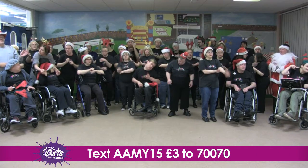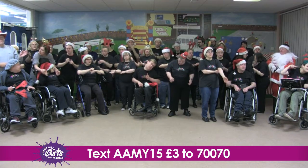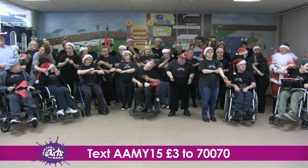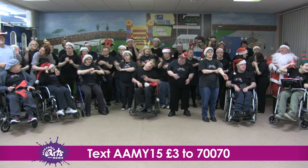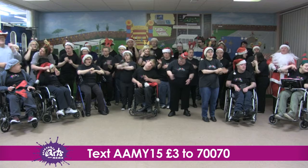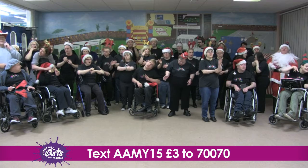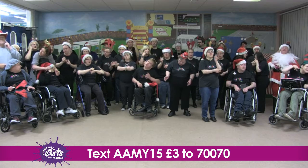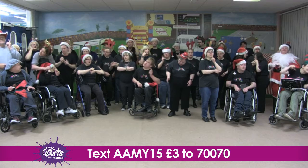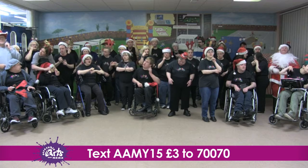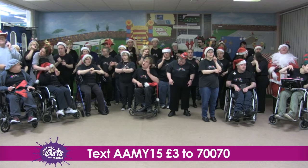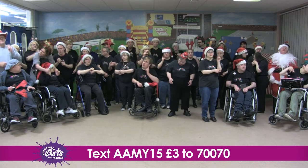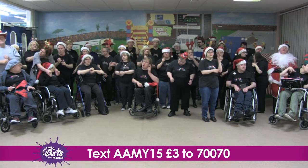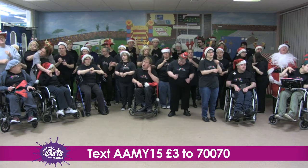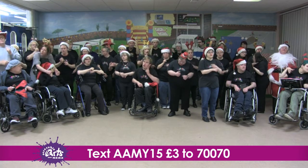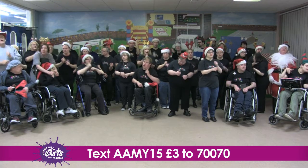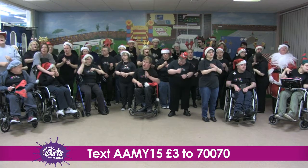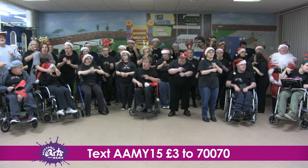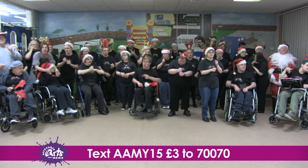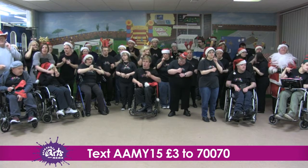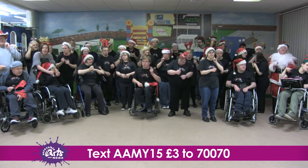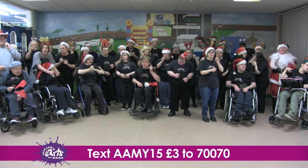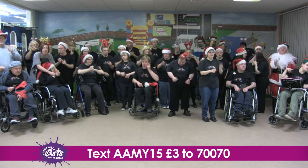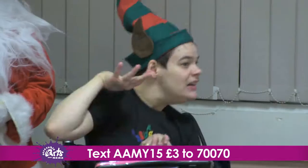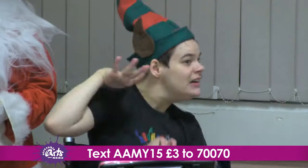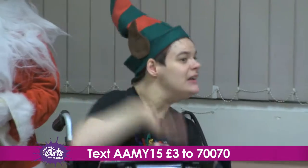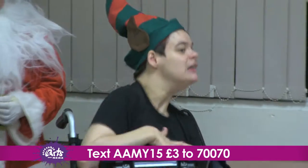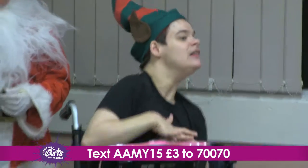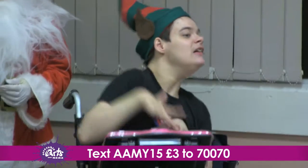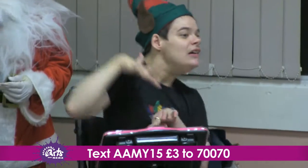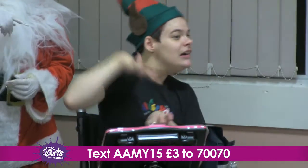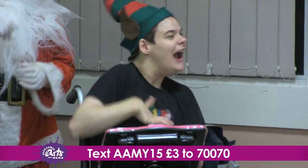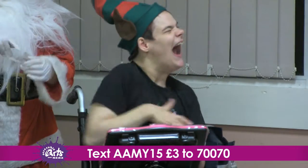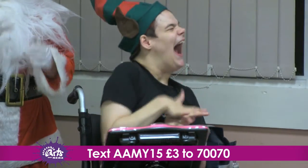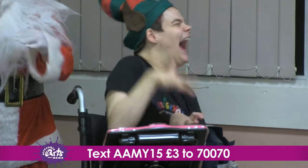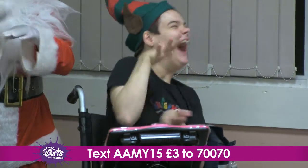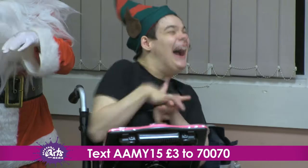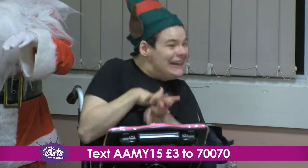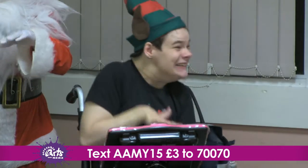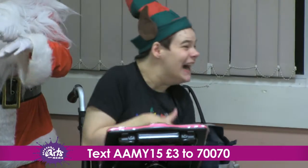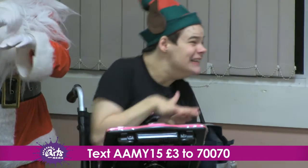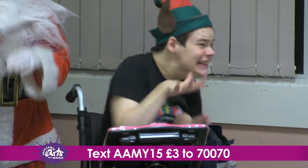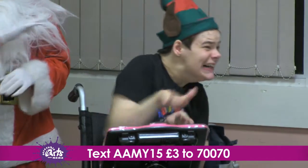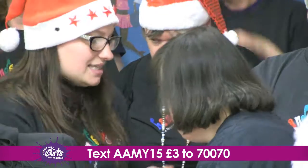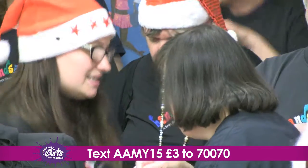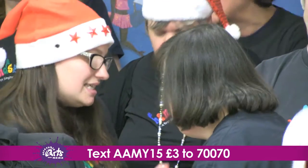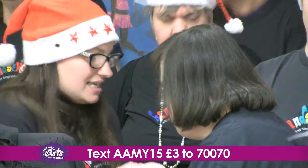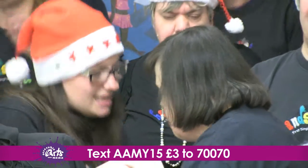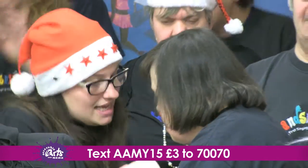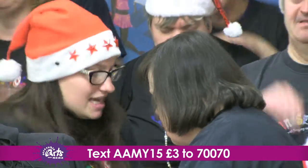door. It's the easy thing to do. I can see me now on Christmas morning, sleeping